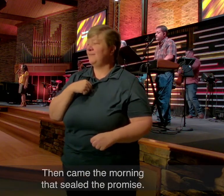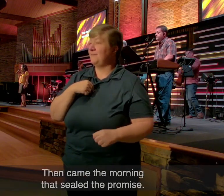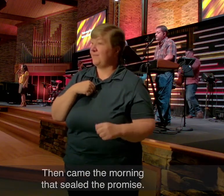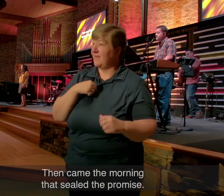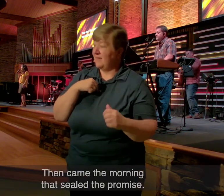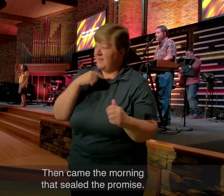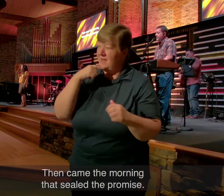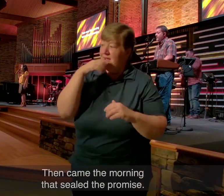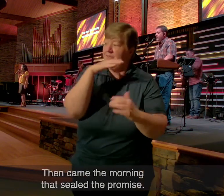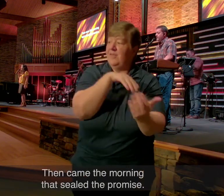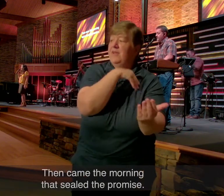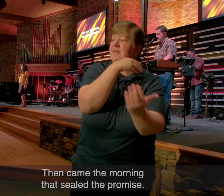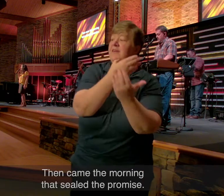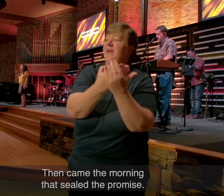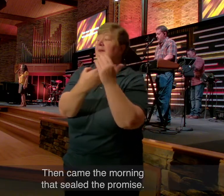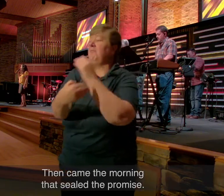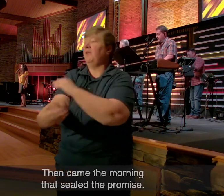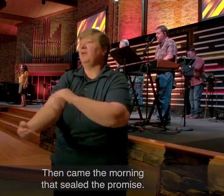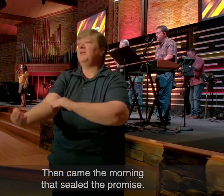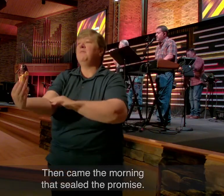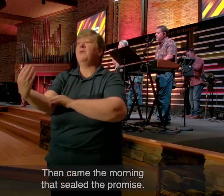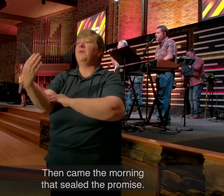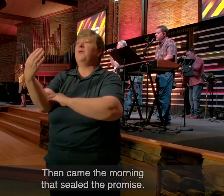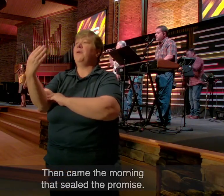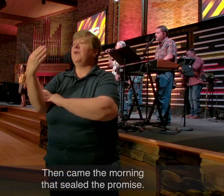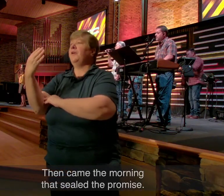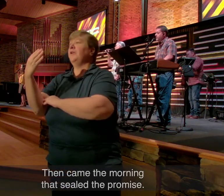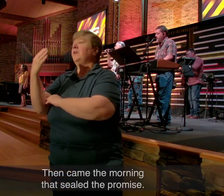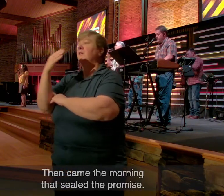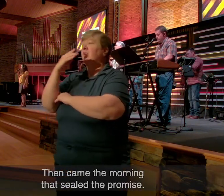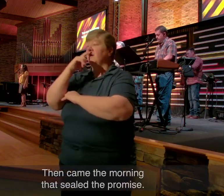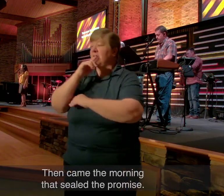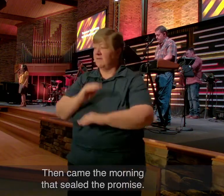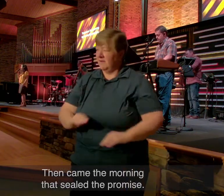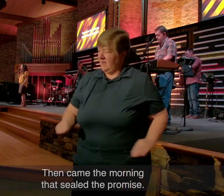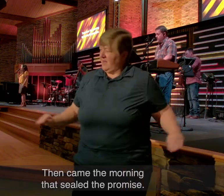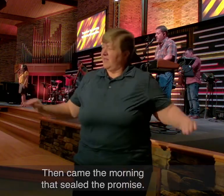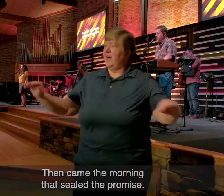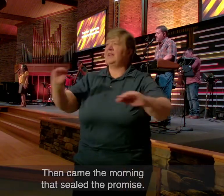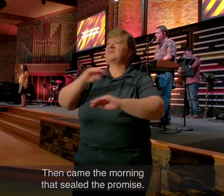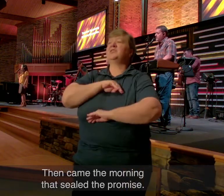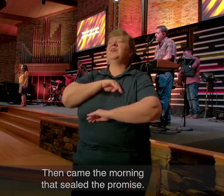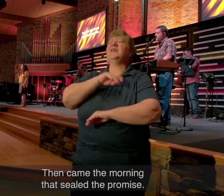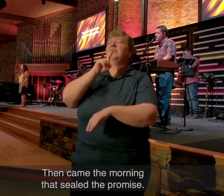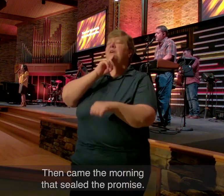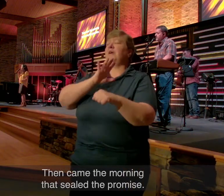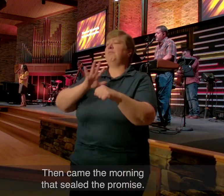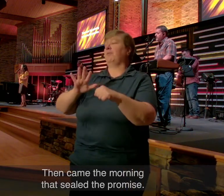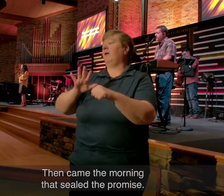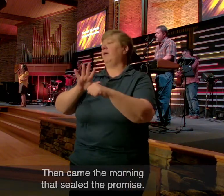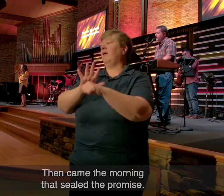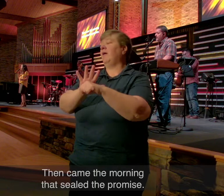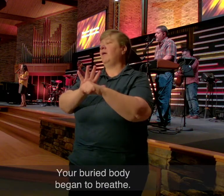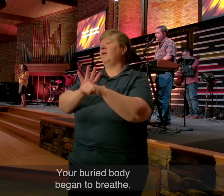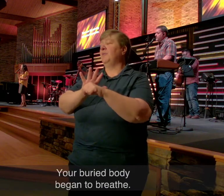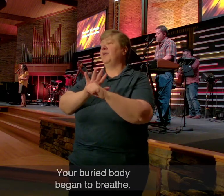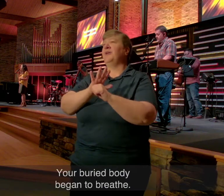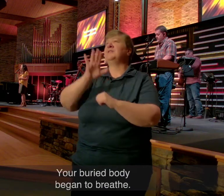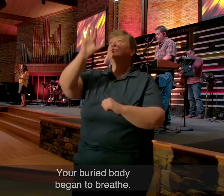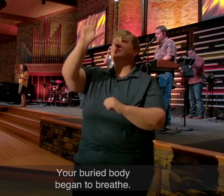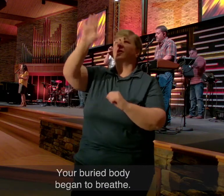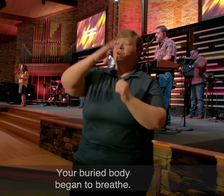The Then Came The Morning That Sealed The Promise